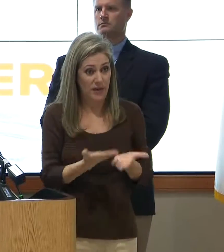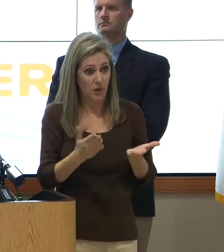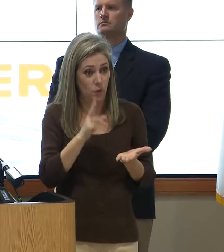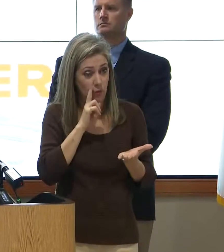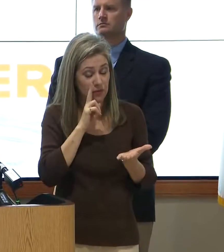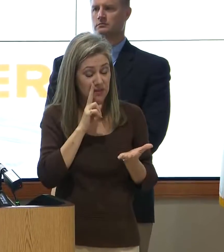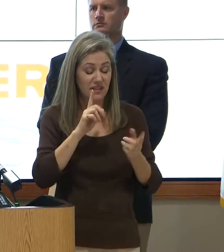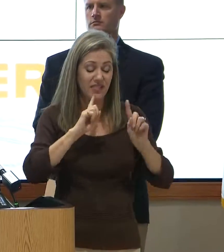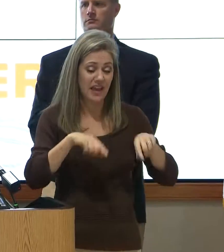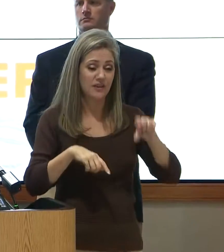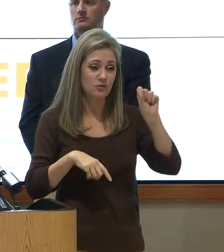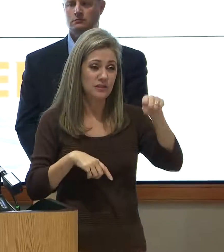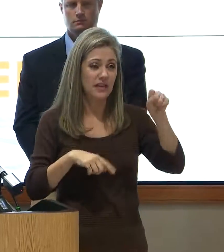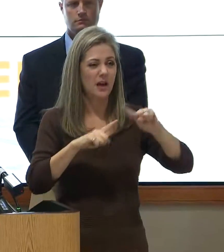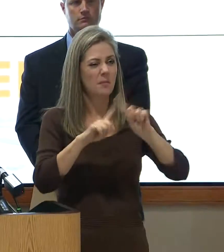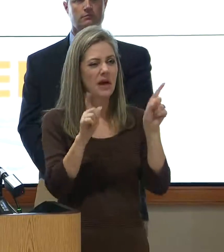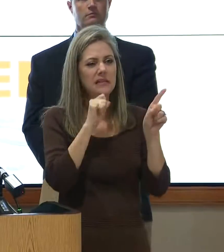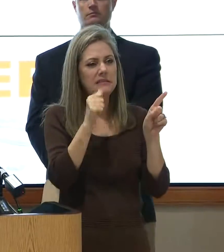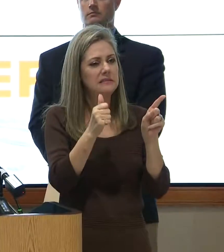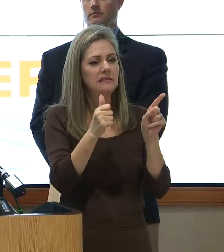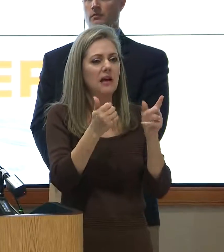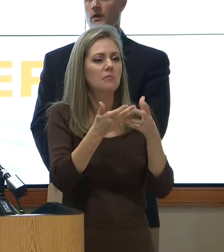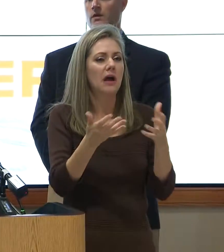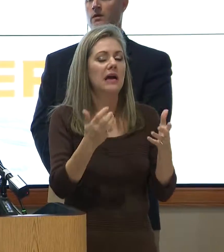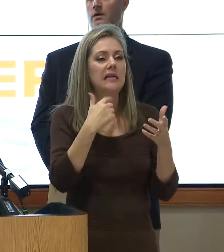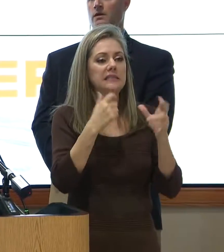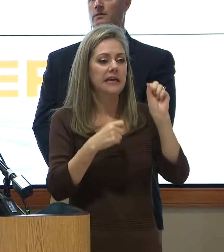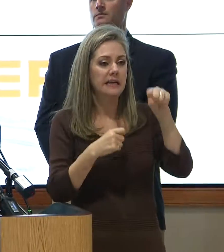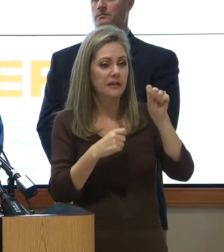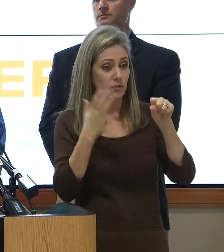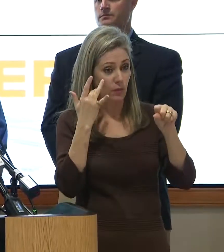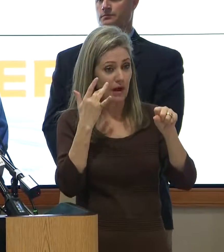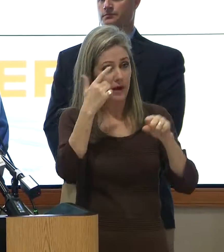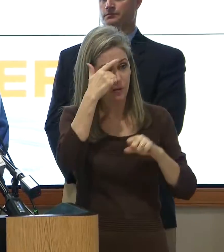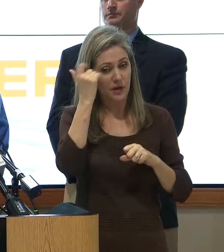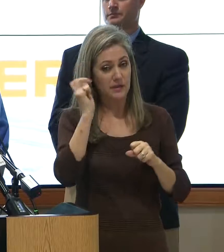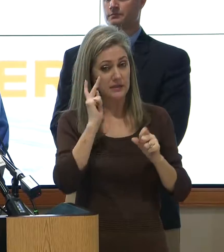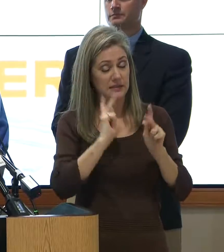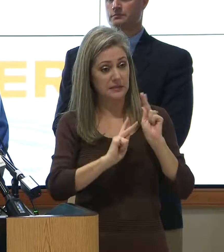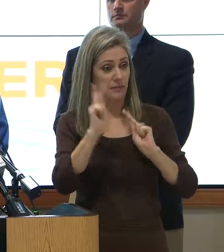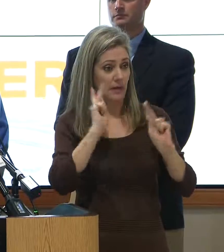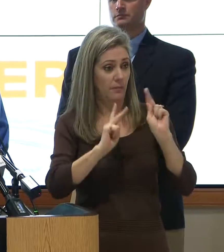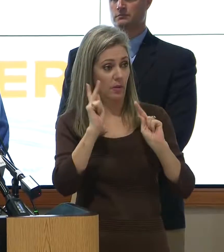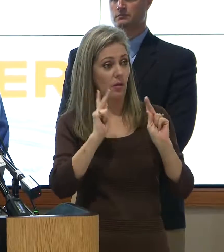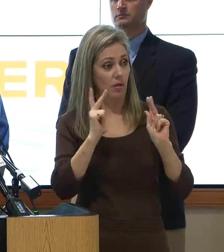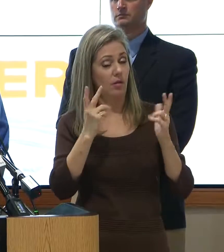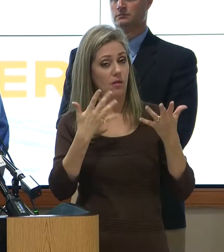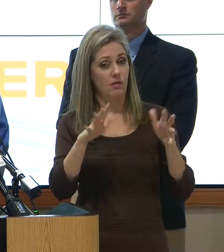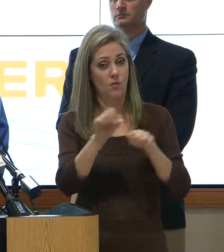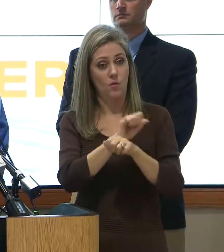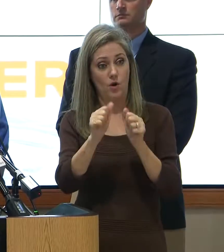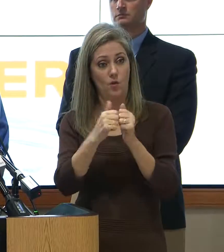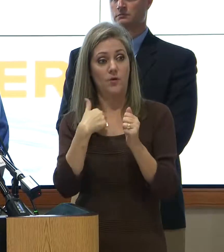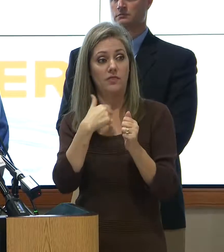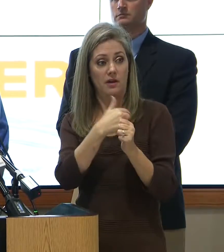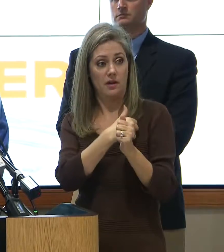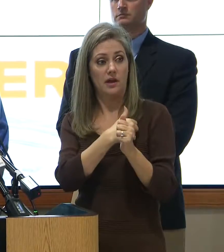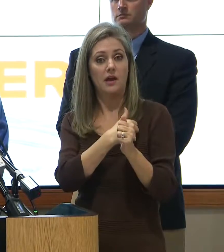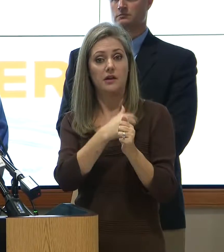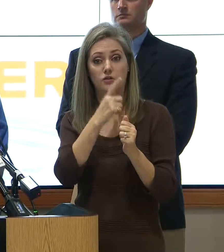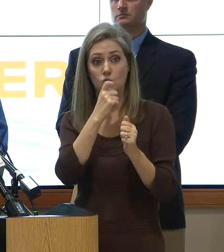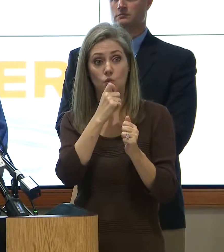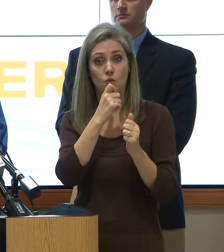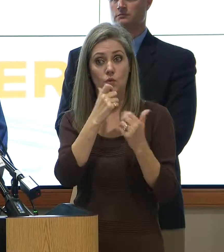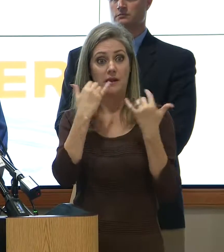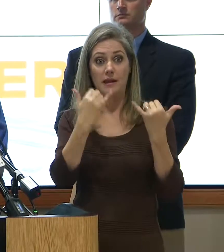The answer is yes, but not noticeably. And I say yes only because there are people that have been working with us who aren't